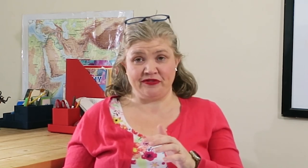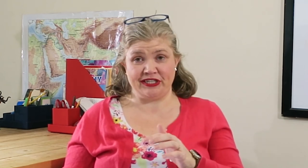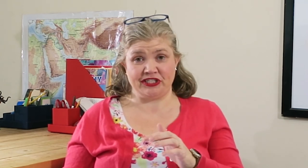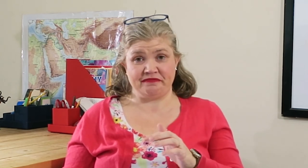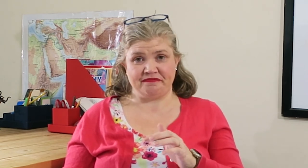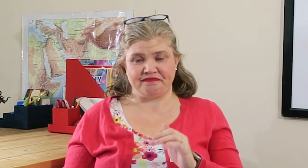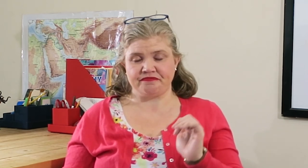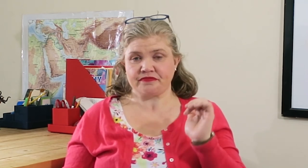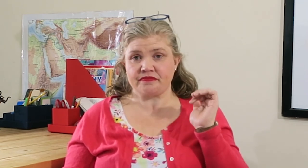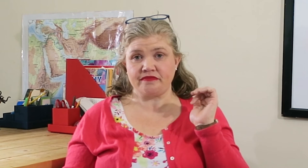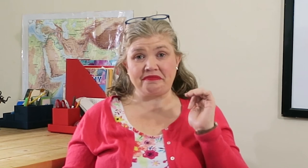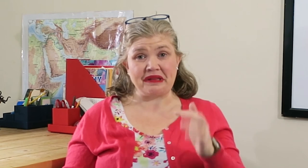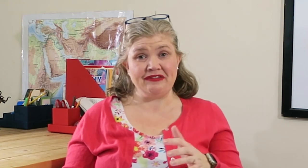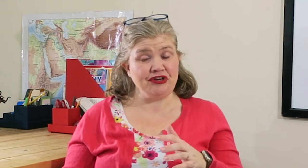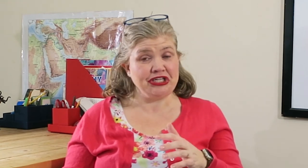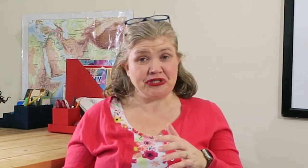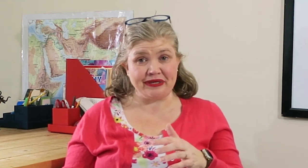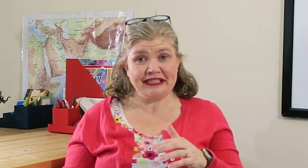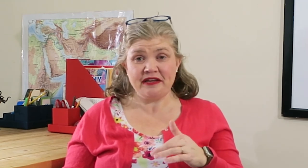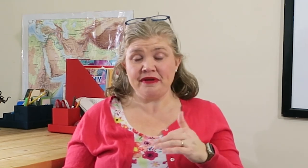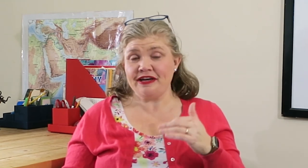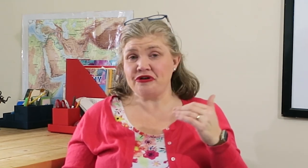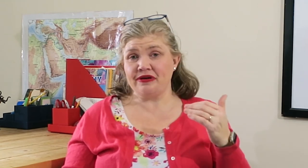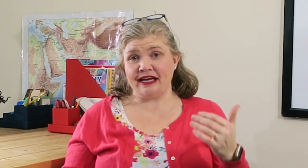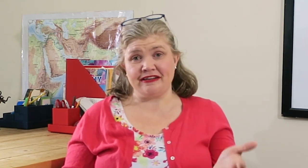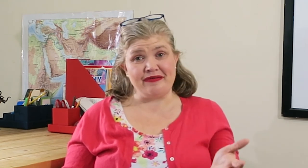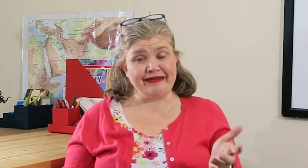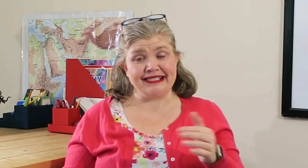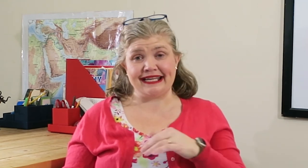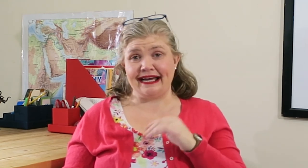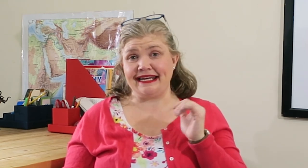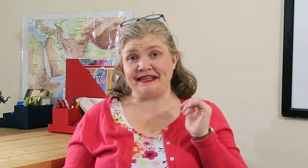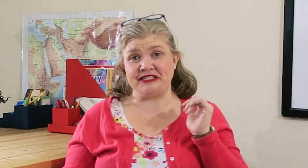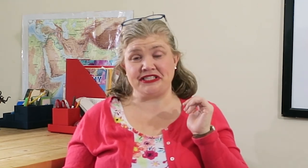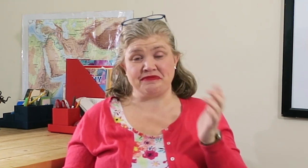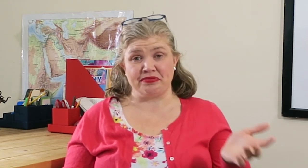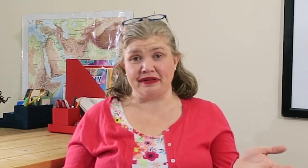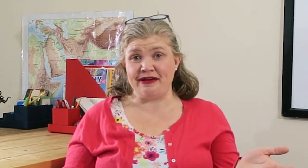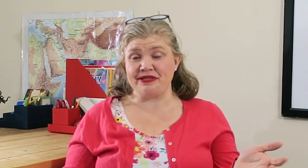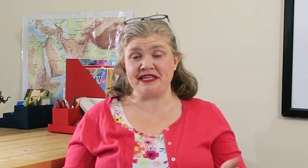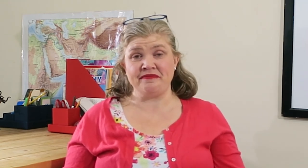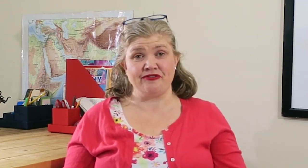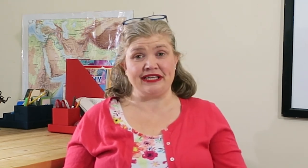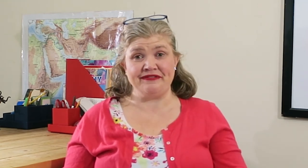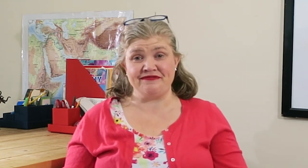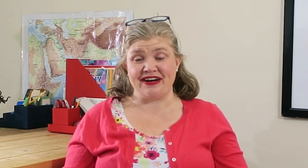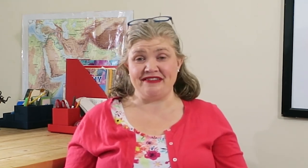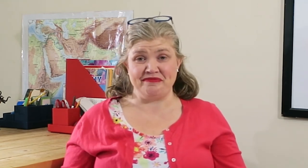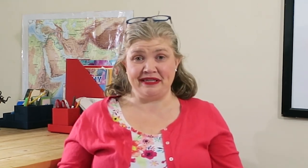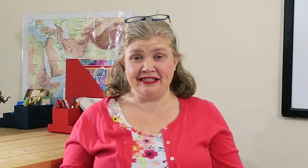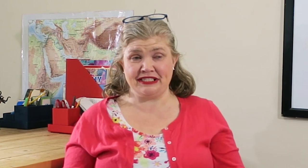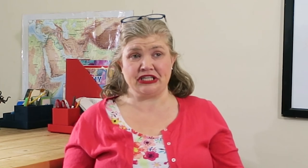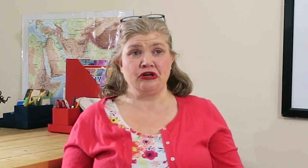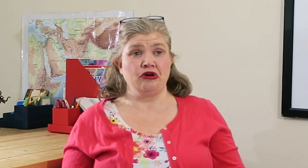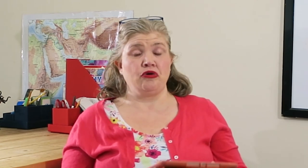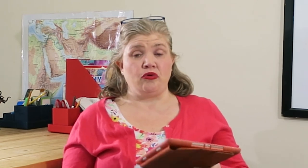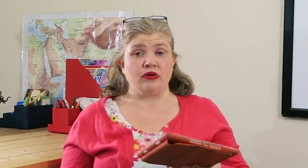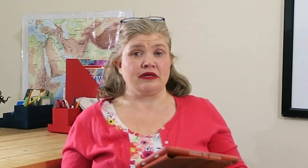motivation. If you can join them and go outside and play with them for even five minutes, or